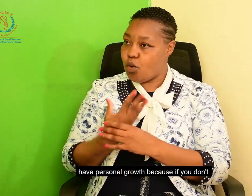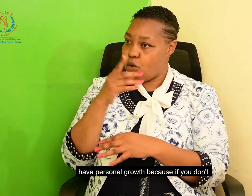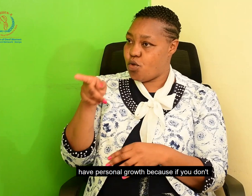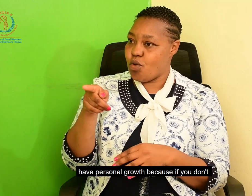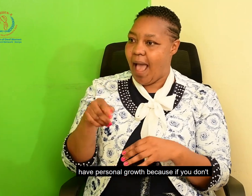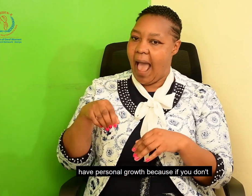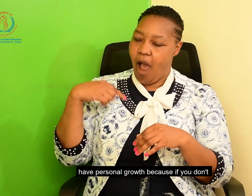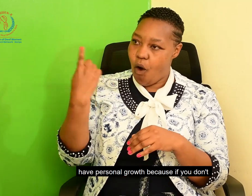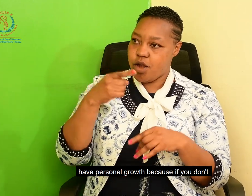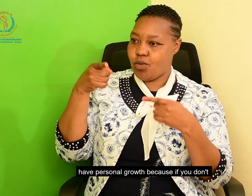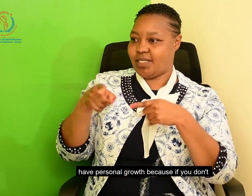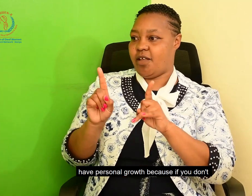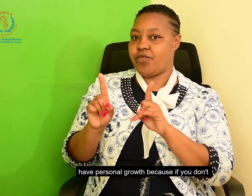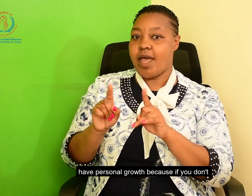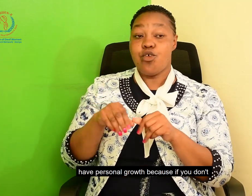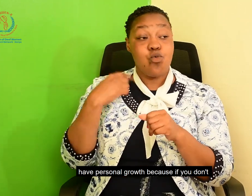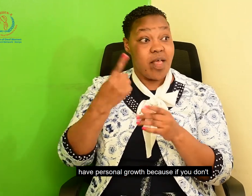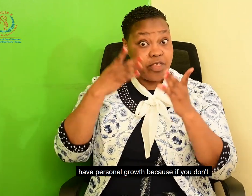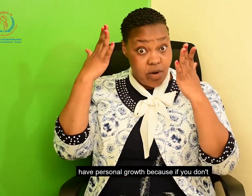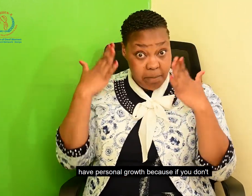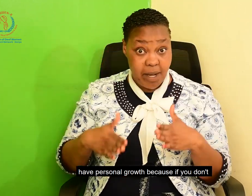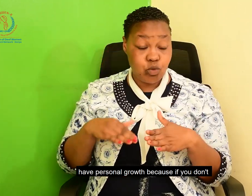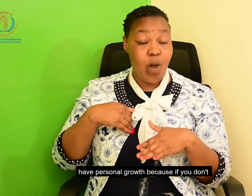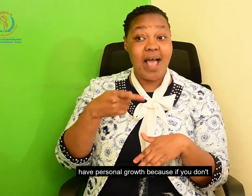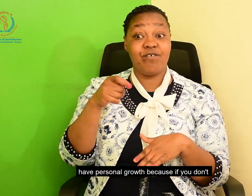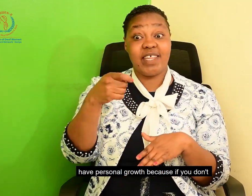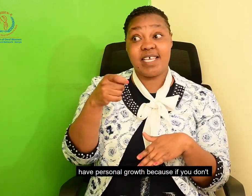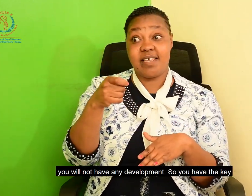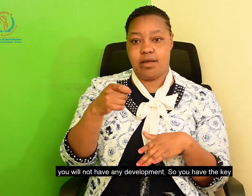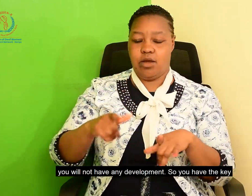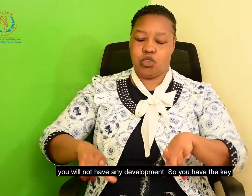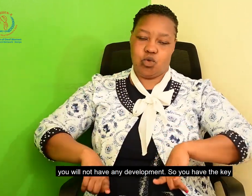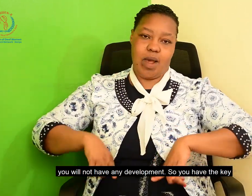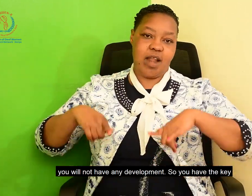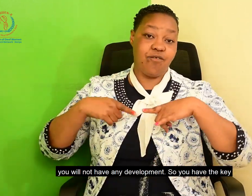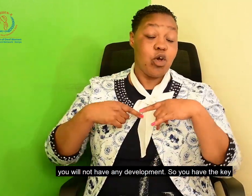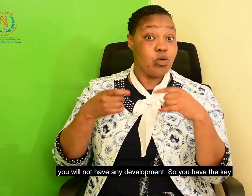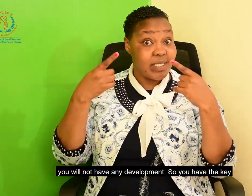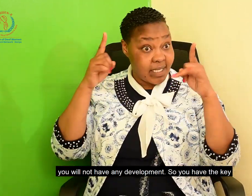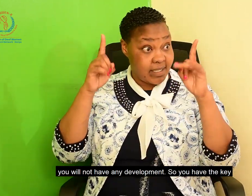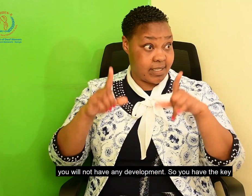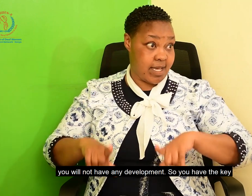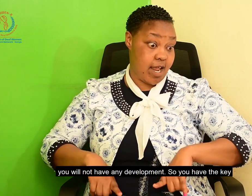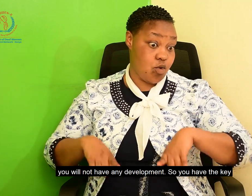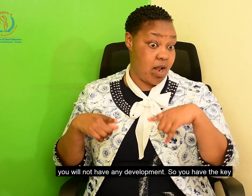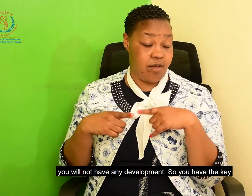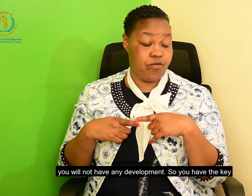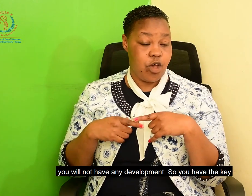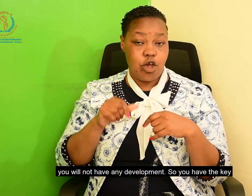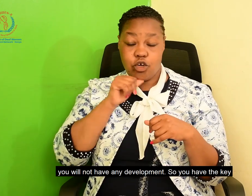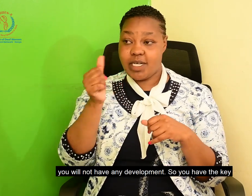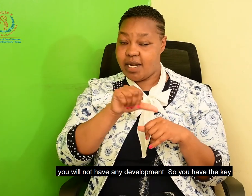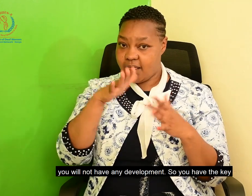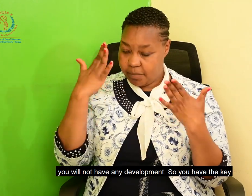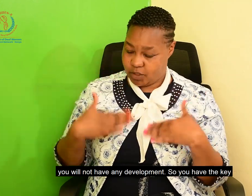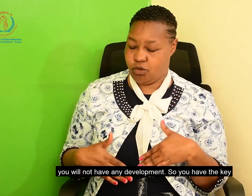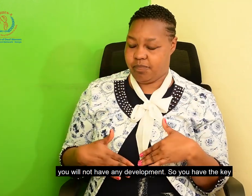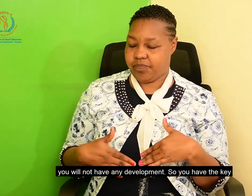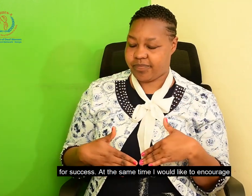because if you do not have a personal growth, then you do not have any development. You have the key for